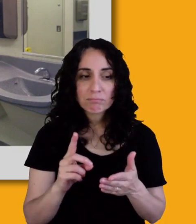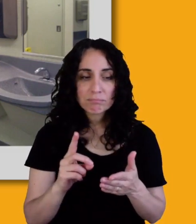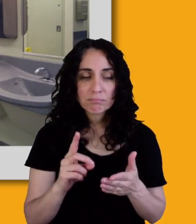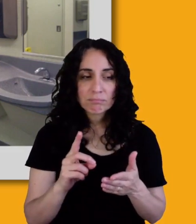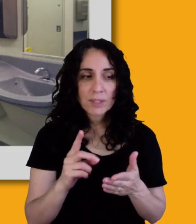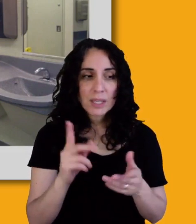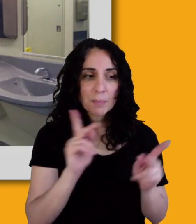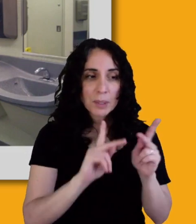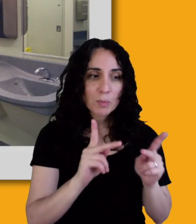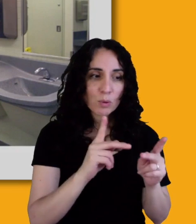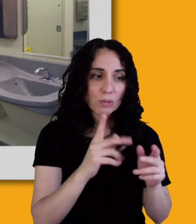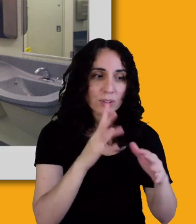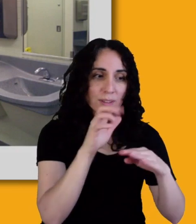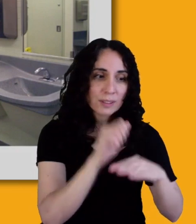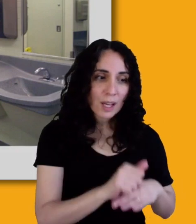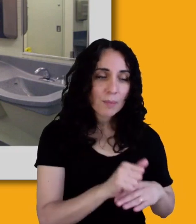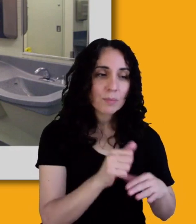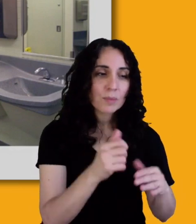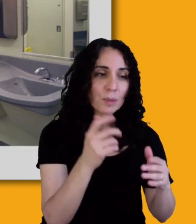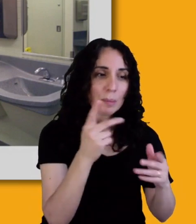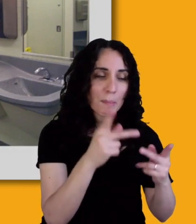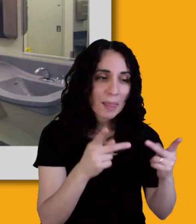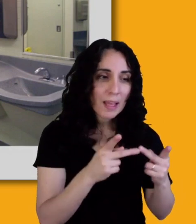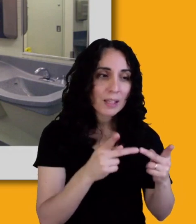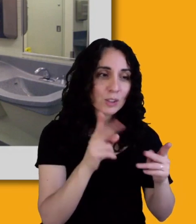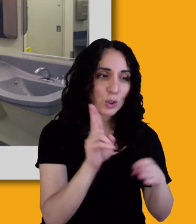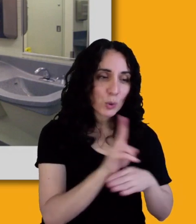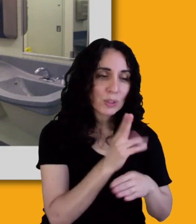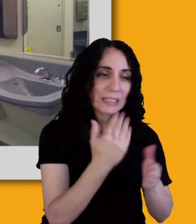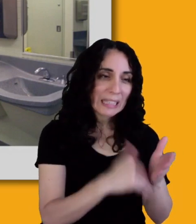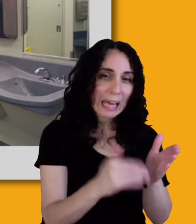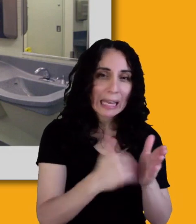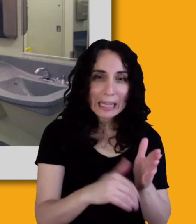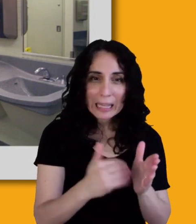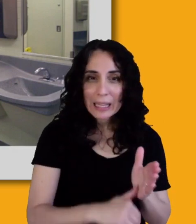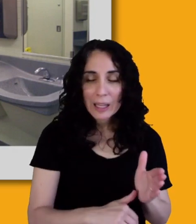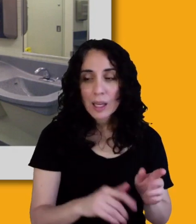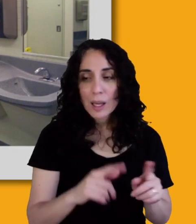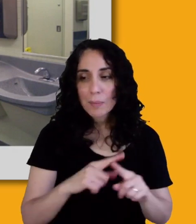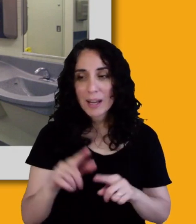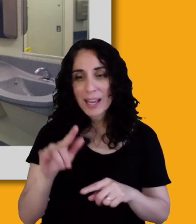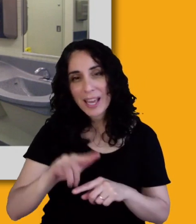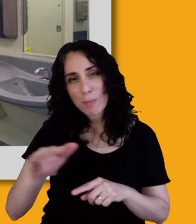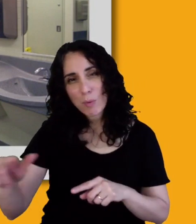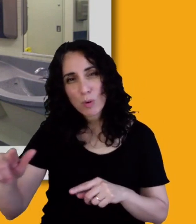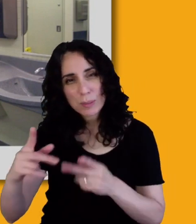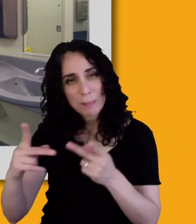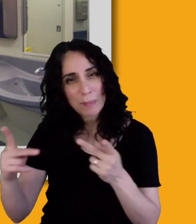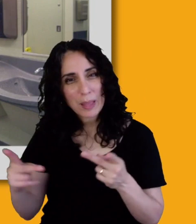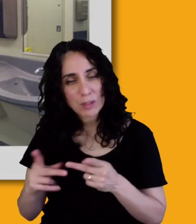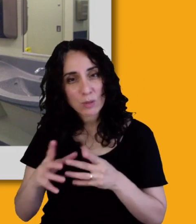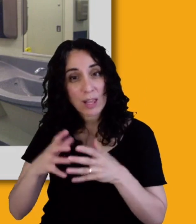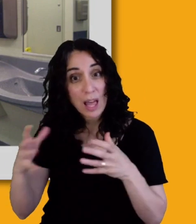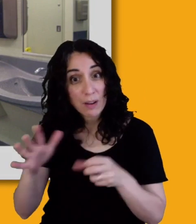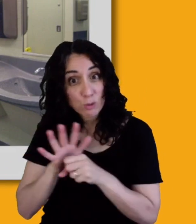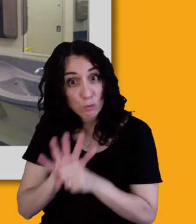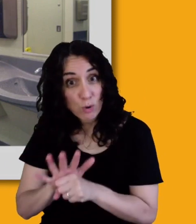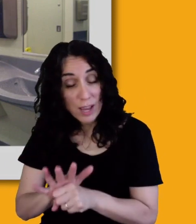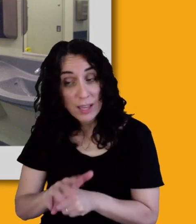but airports are places that are, um, of, uh, great stress and tension because you're in strange airports, you're trying to,